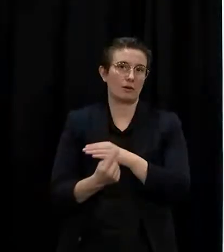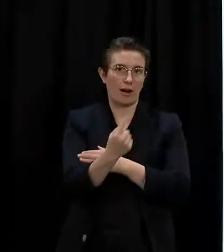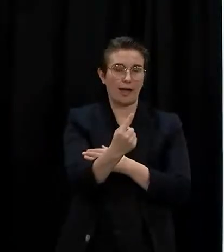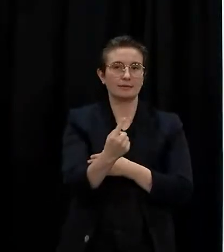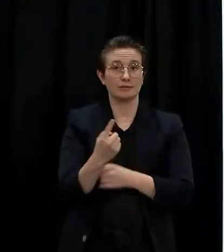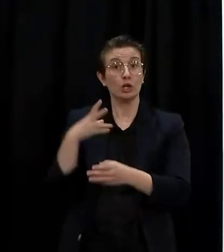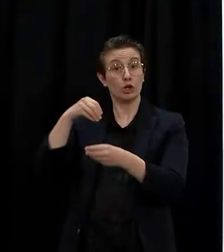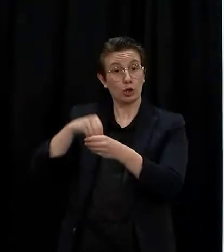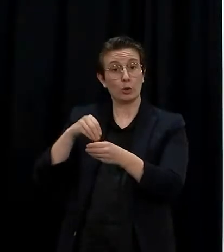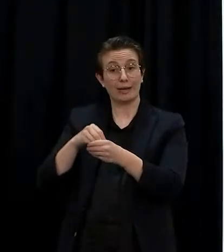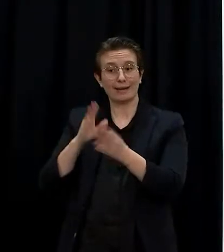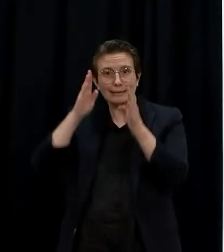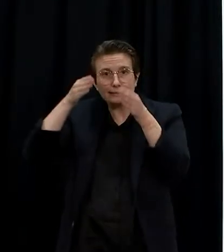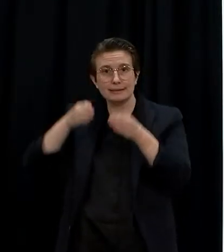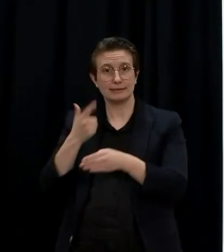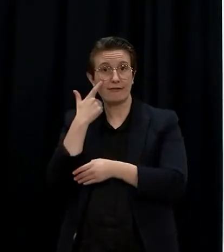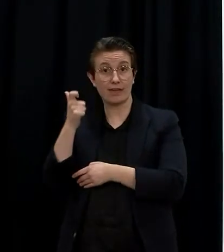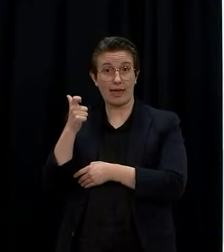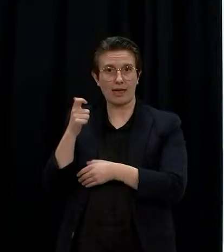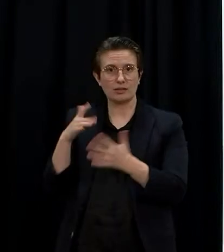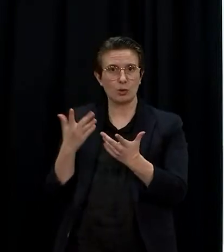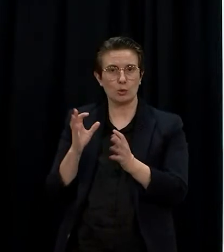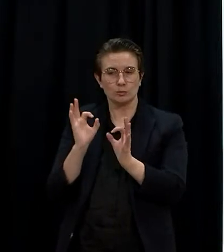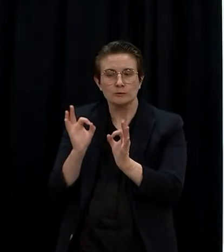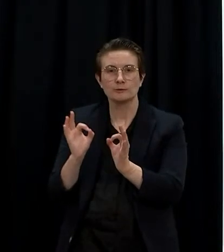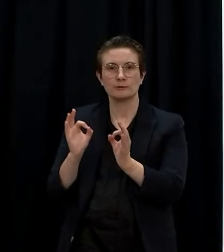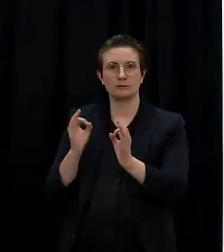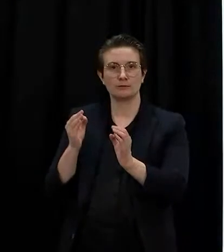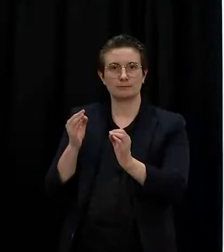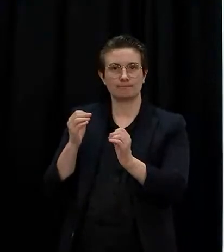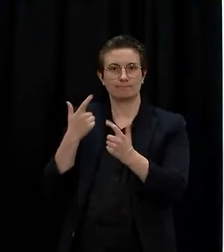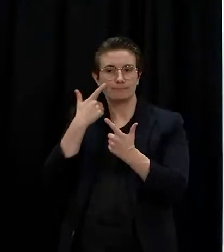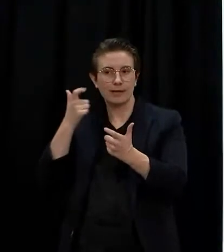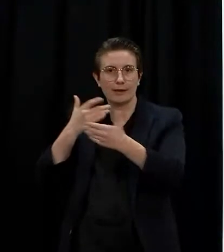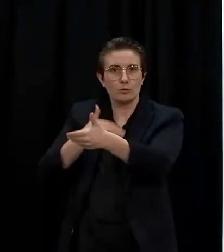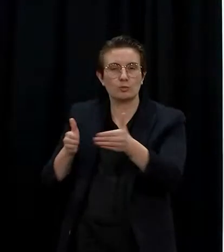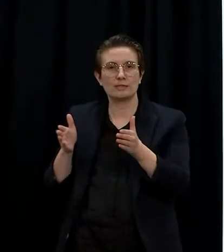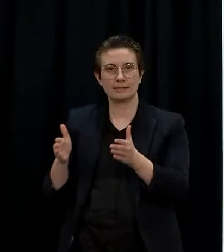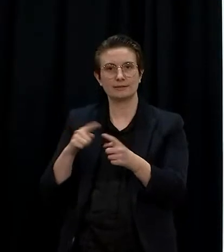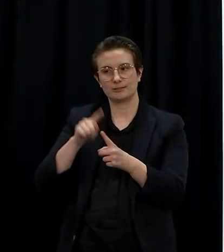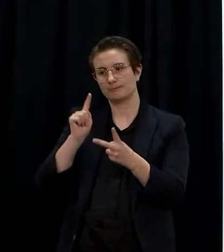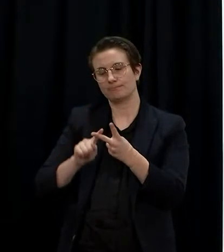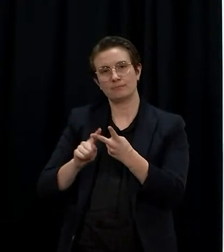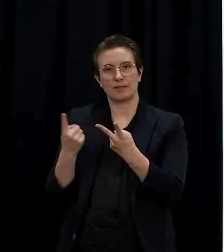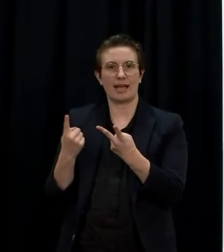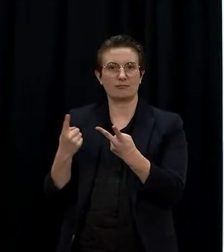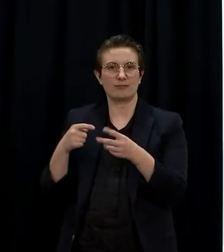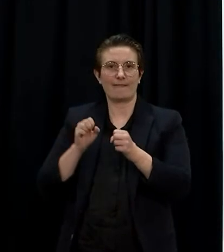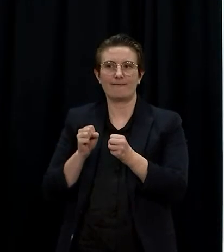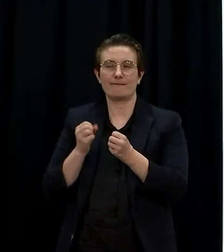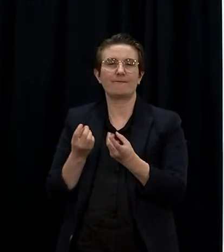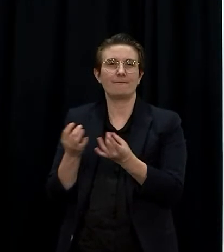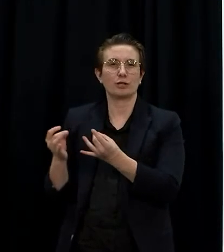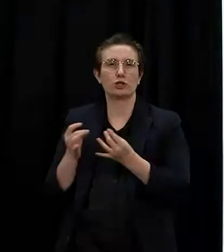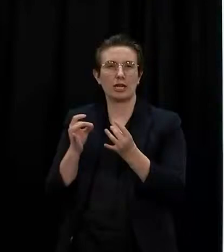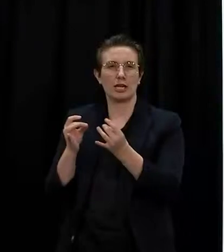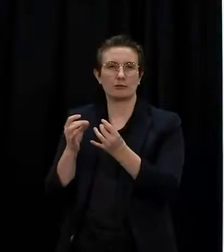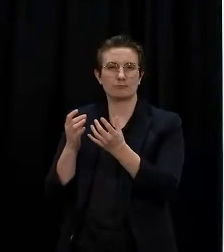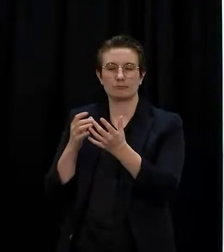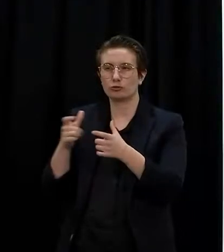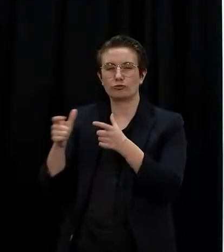infection prevention and control and our quarantine facilities. We are working closely as the Ministry of Health to support the Auckland